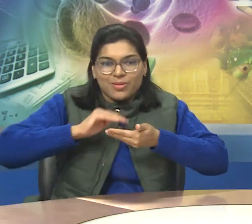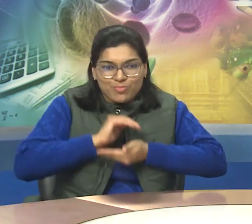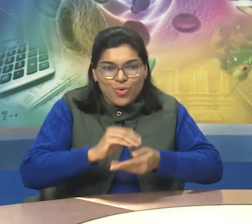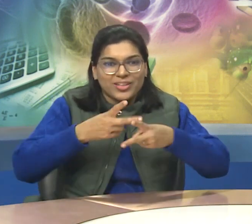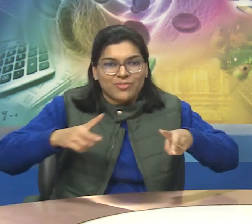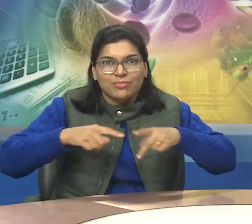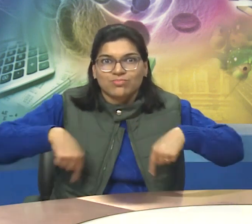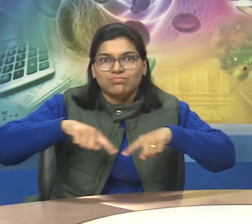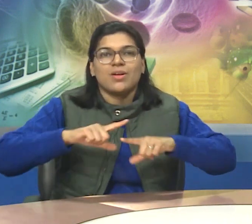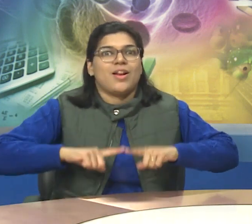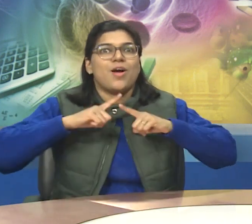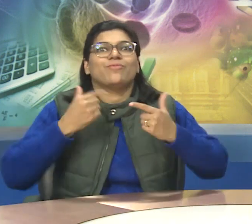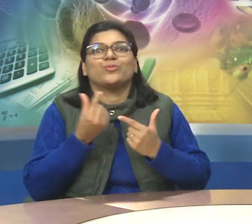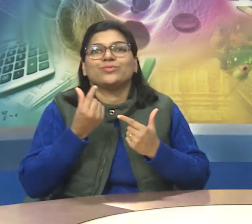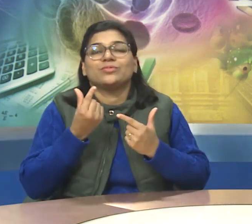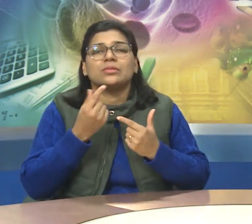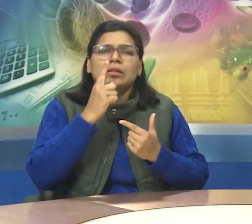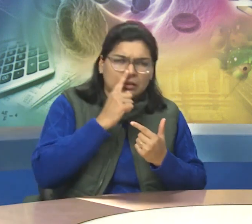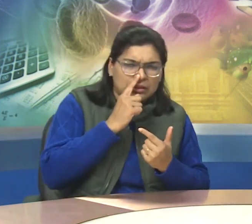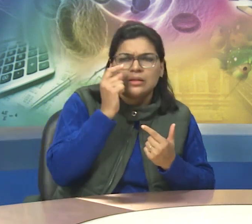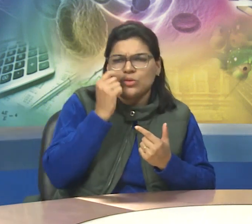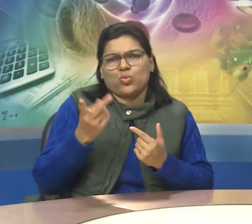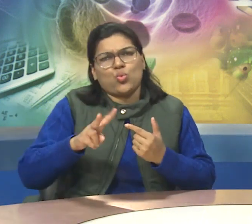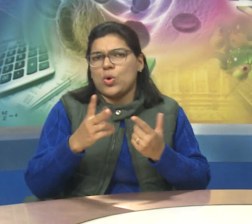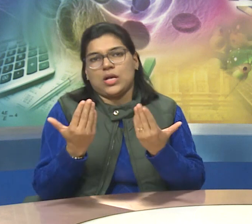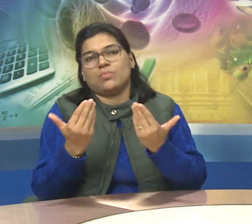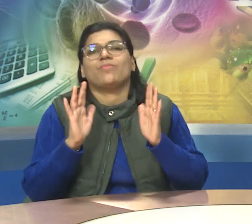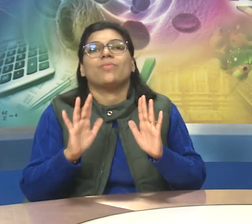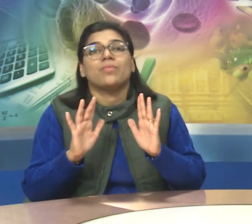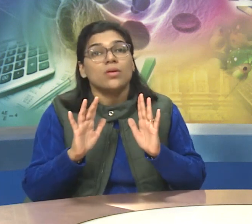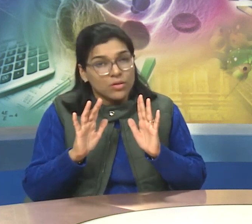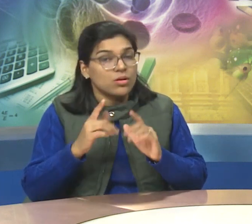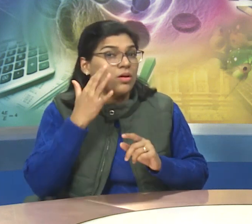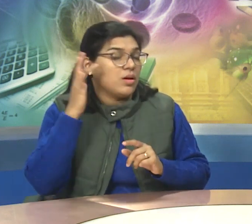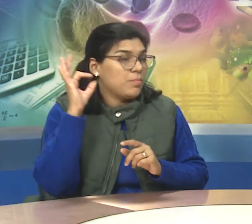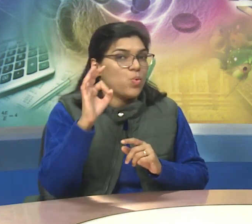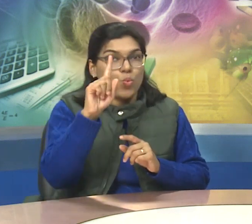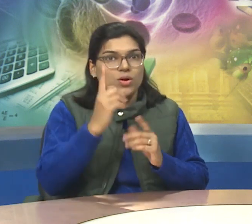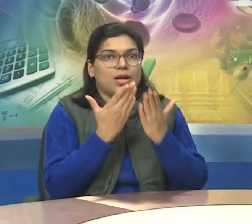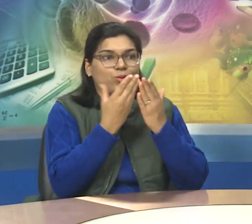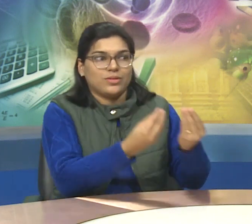input equip an individual